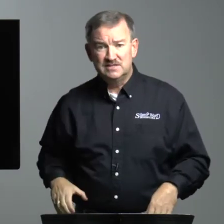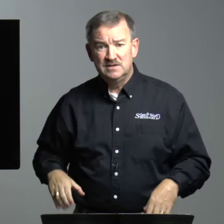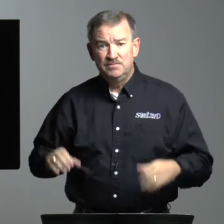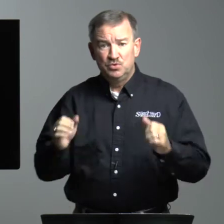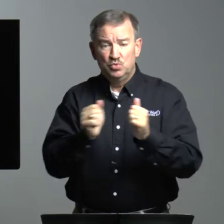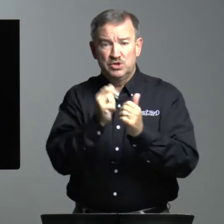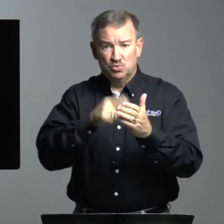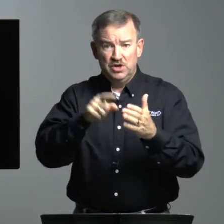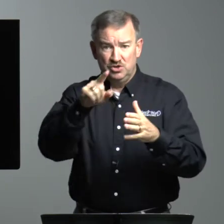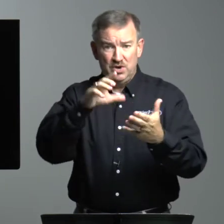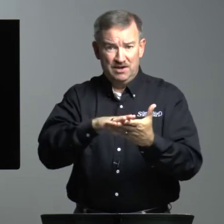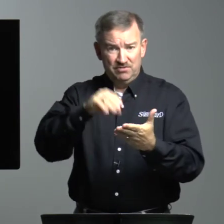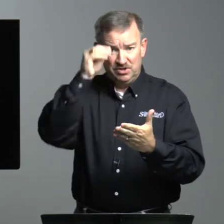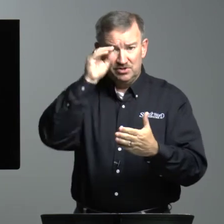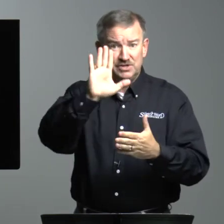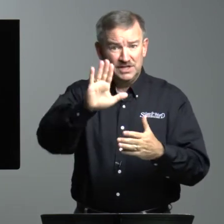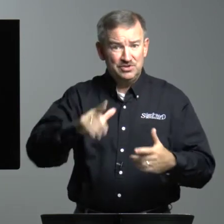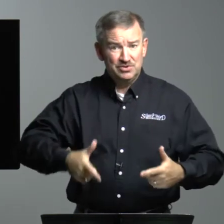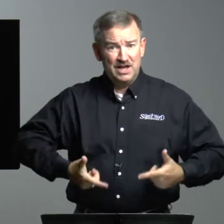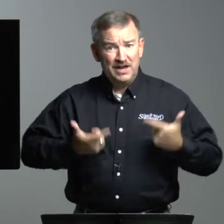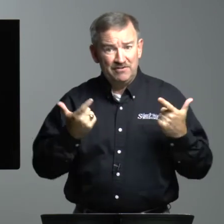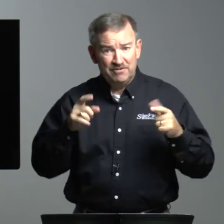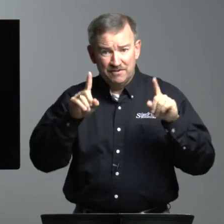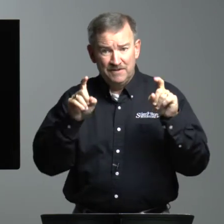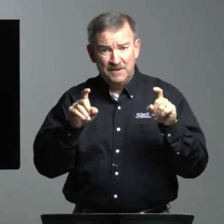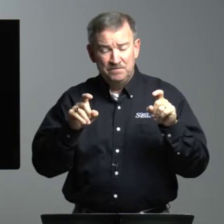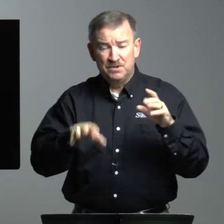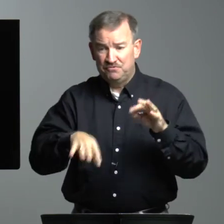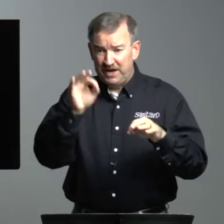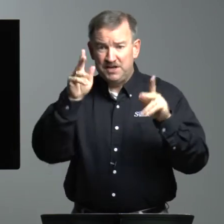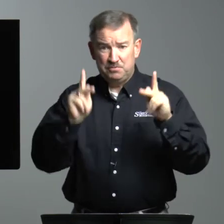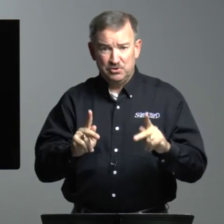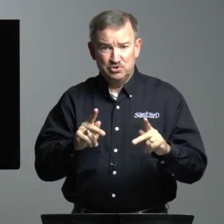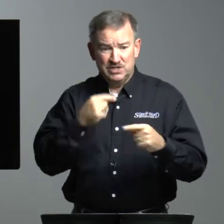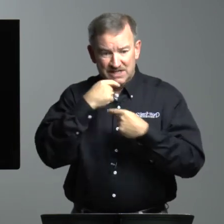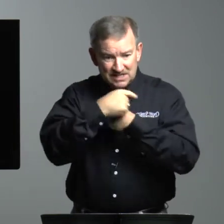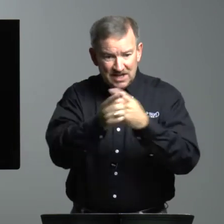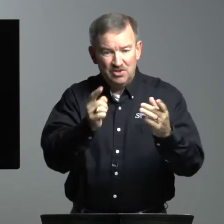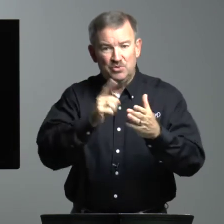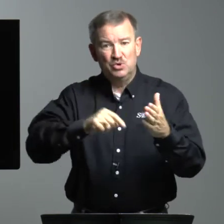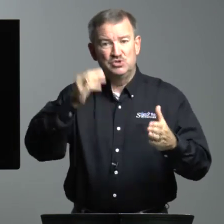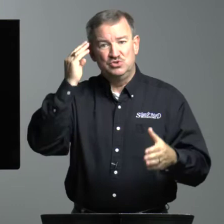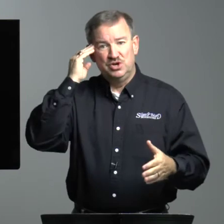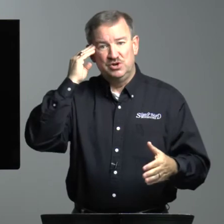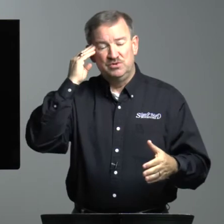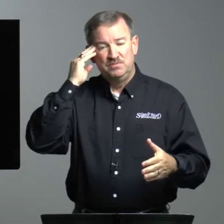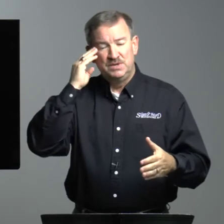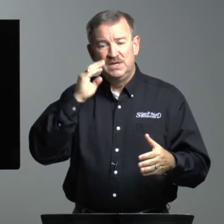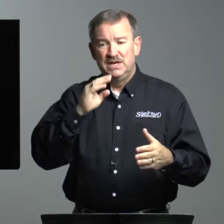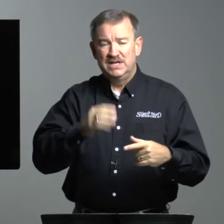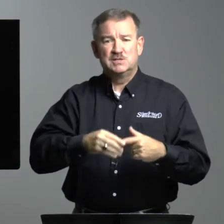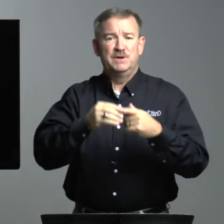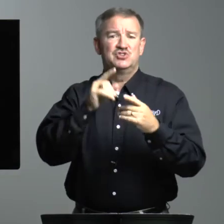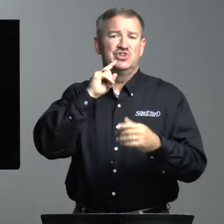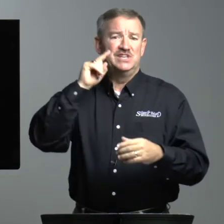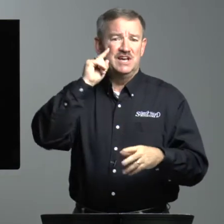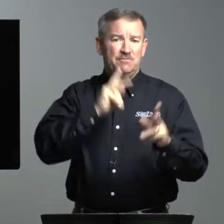with what you have learned in your life. Find a person and tell them what you know, especially deaf